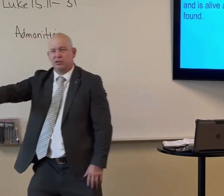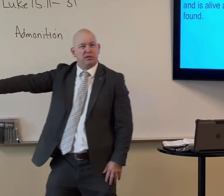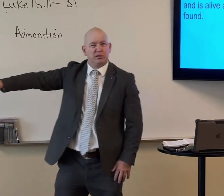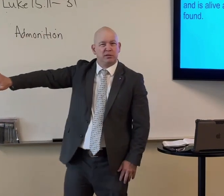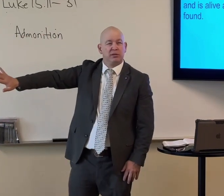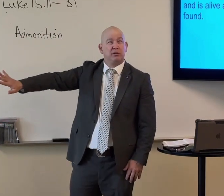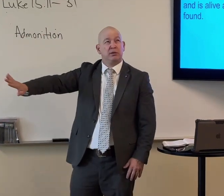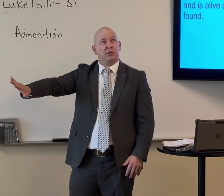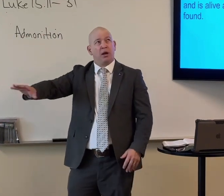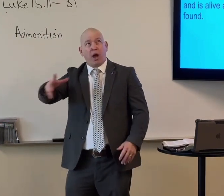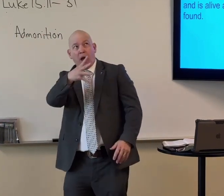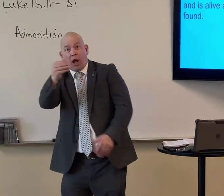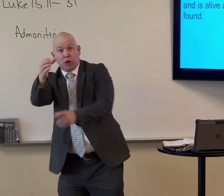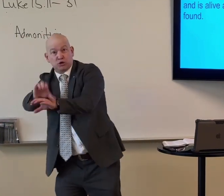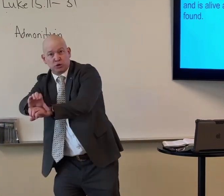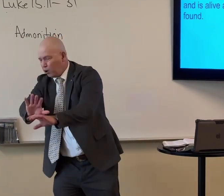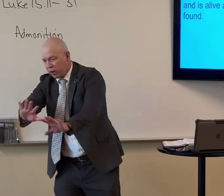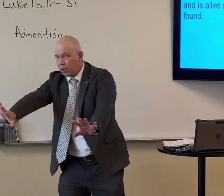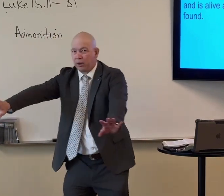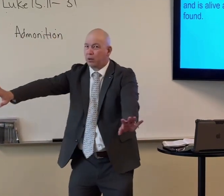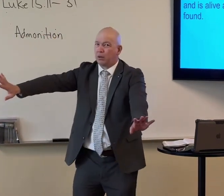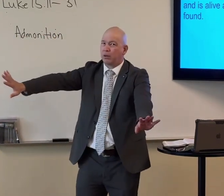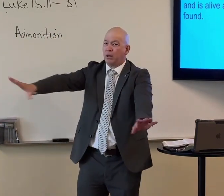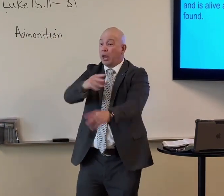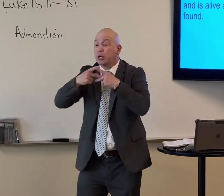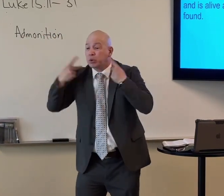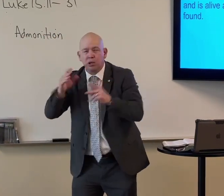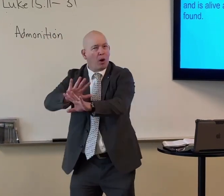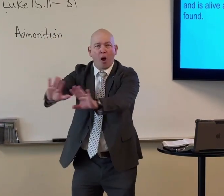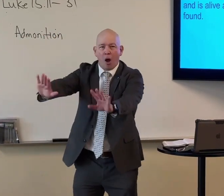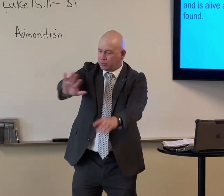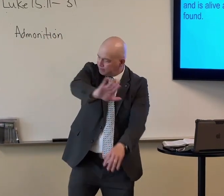baptism. And going to church. And all these other things. No.